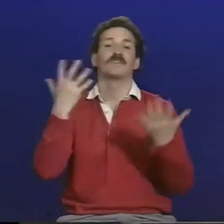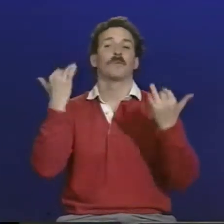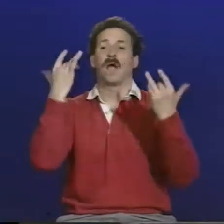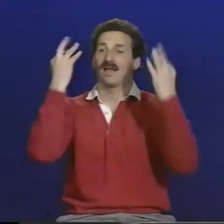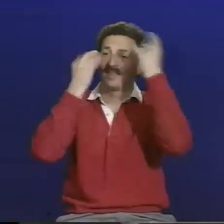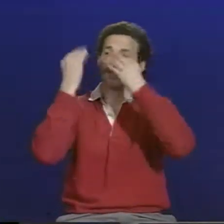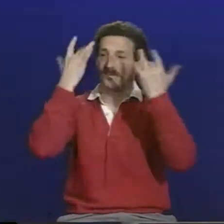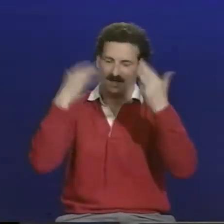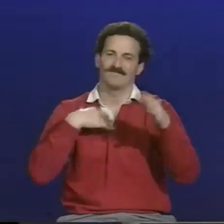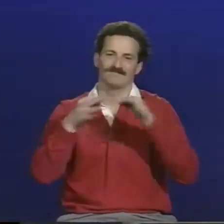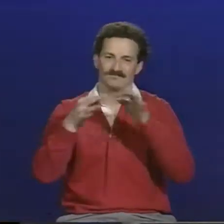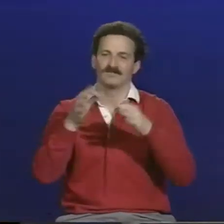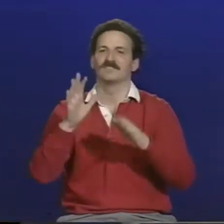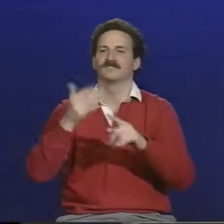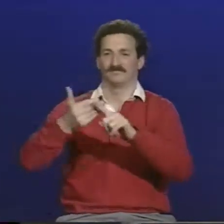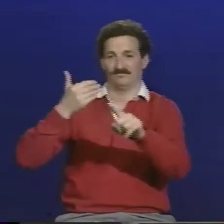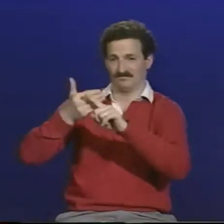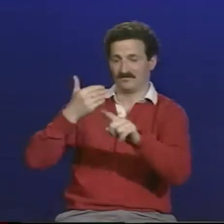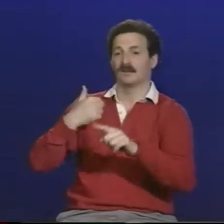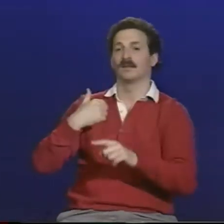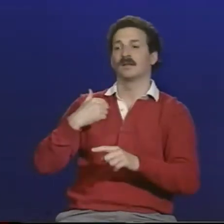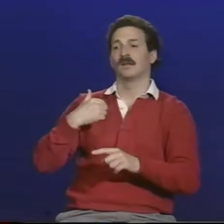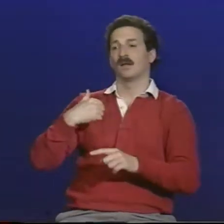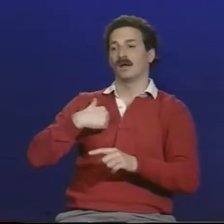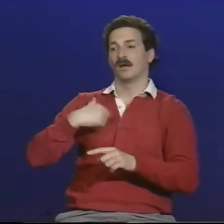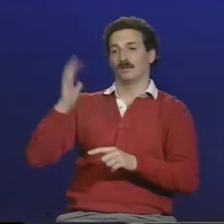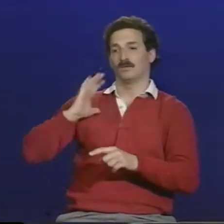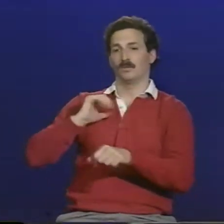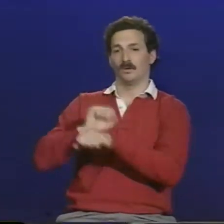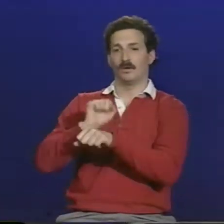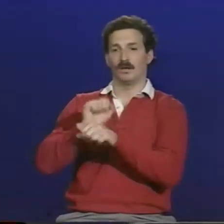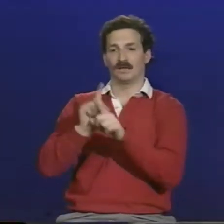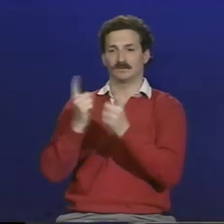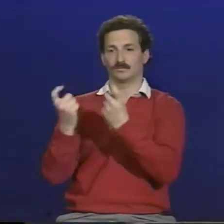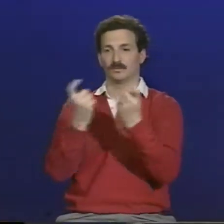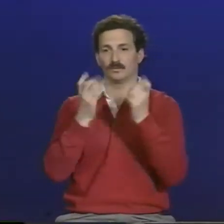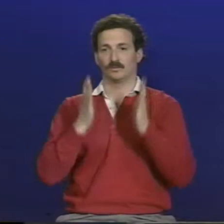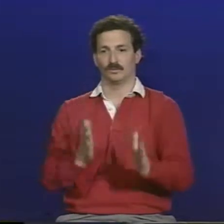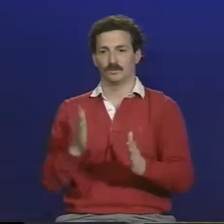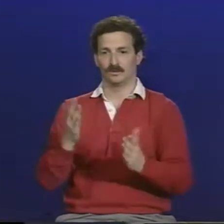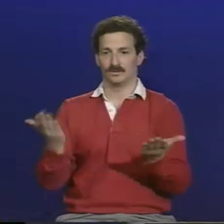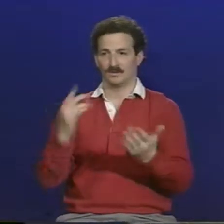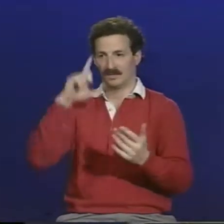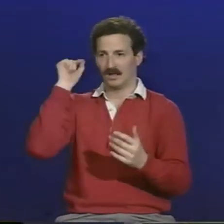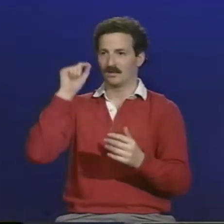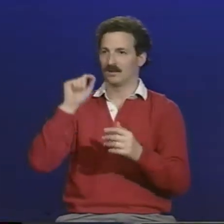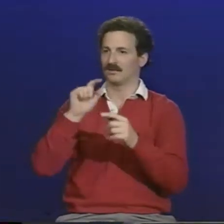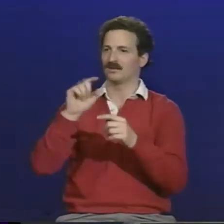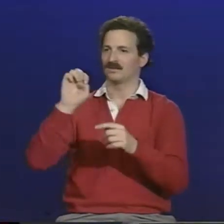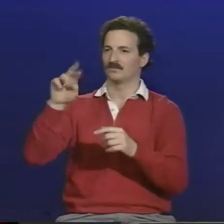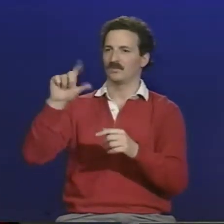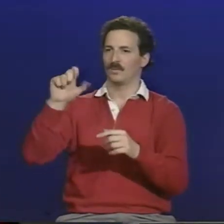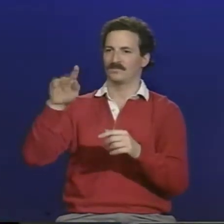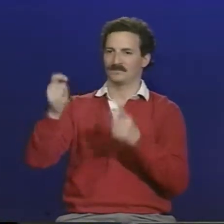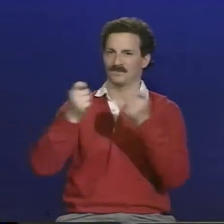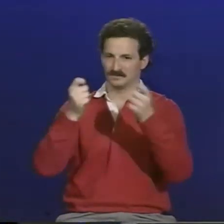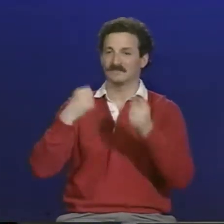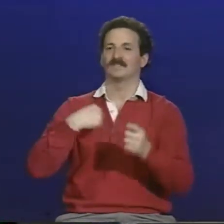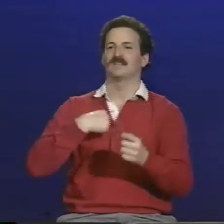they wanted to send their own kids. And I'll tell you why this has been such a point of concern for me. I used to work at Gallaudet as a recruiter through